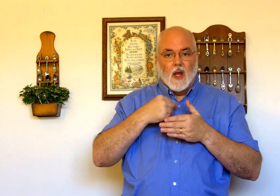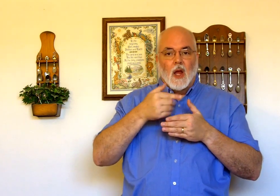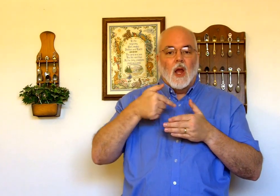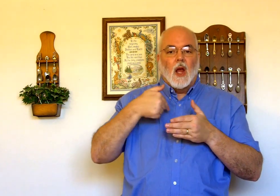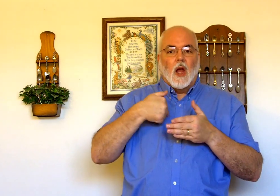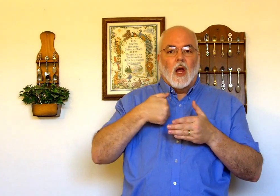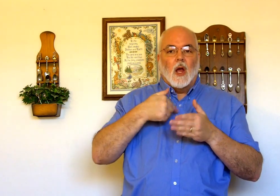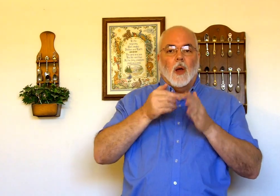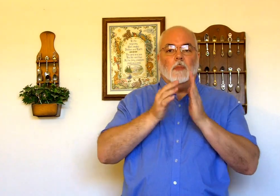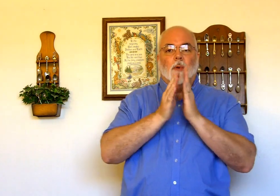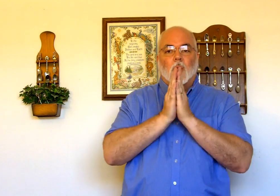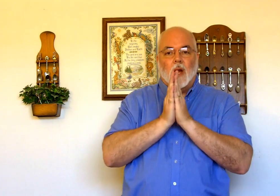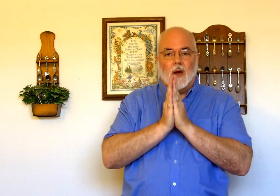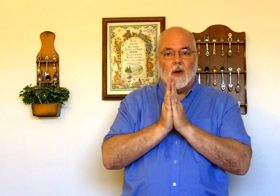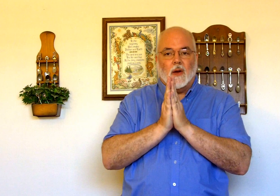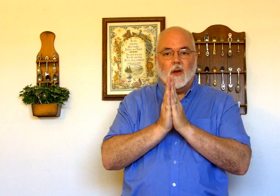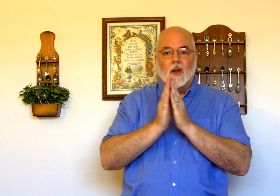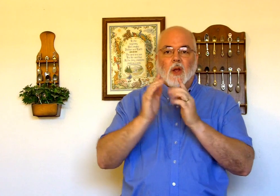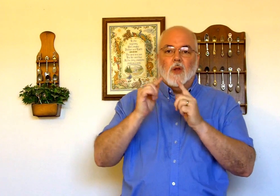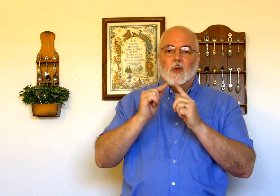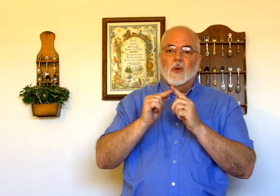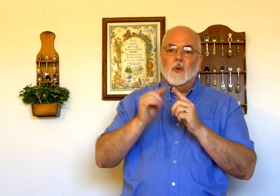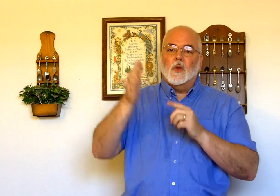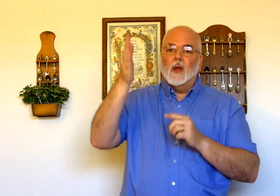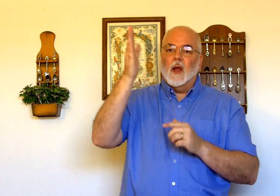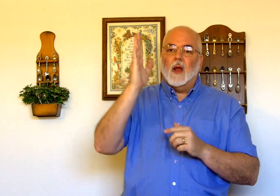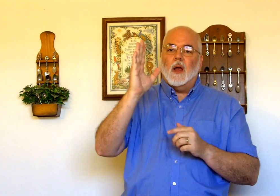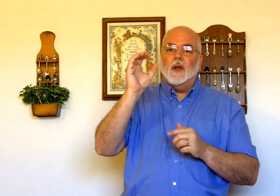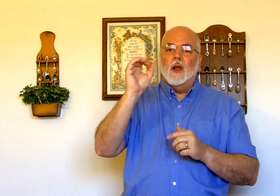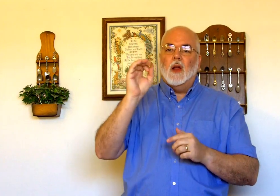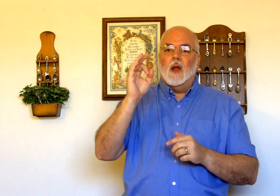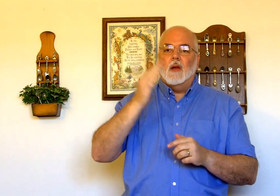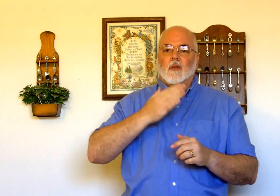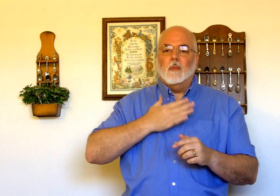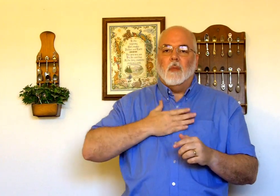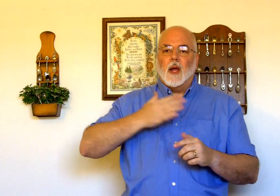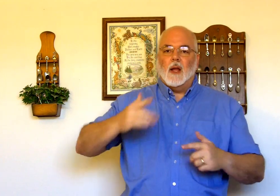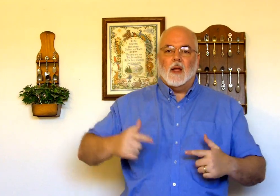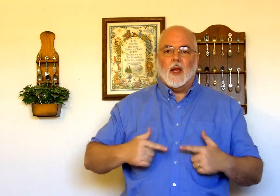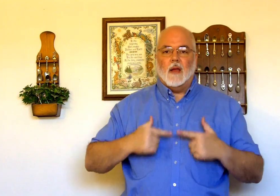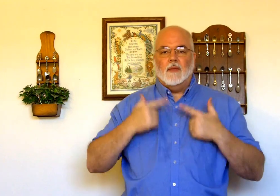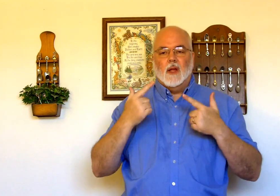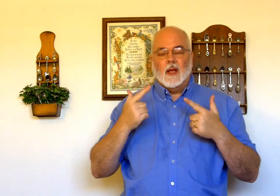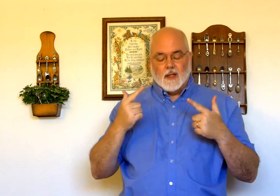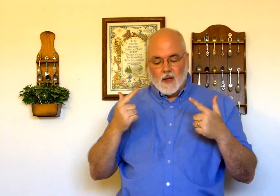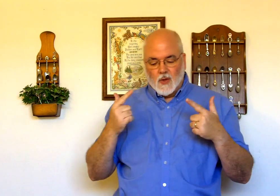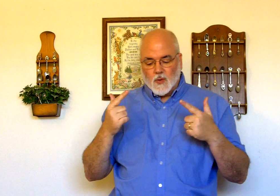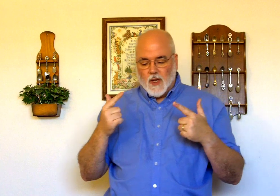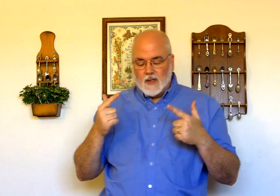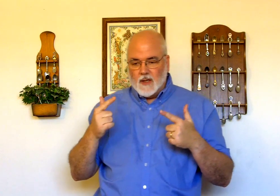a prayer to the god of my life now notice what i did